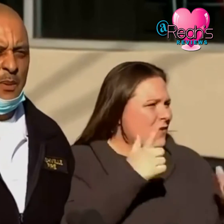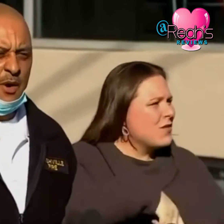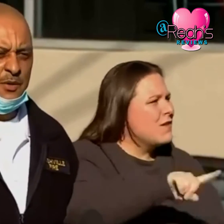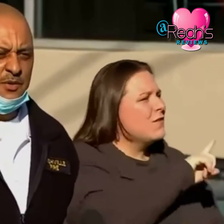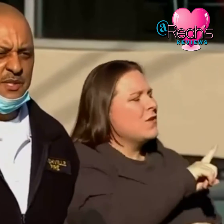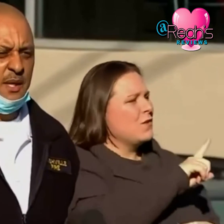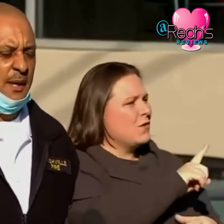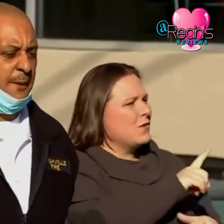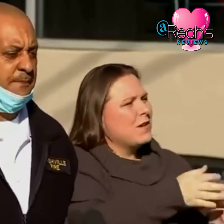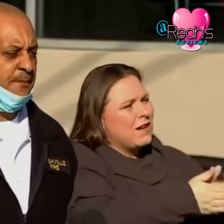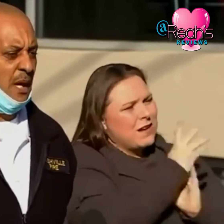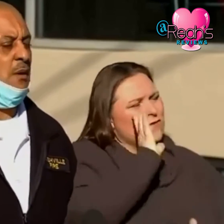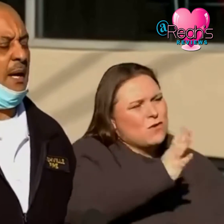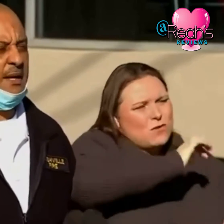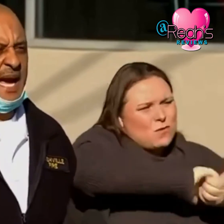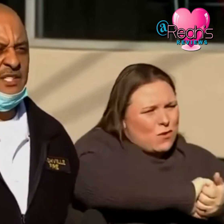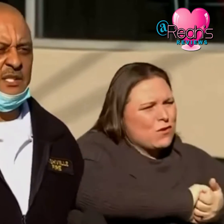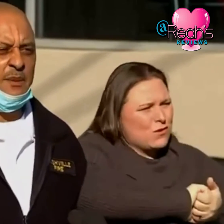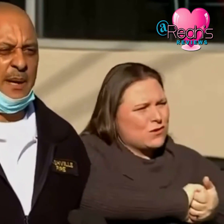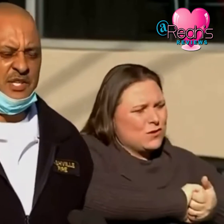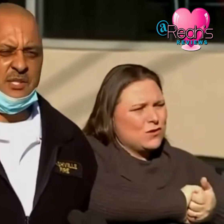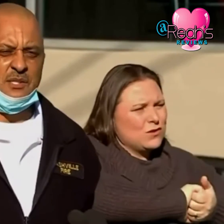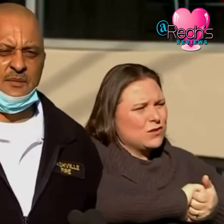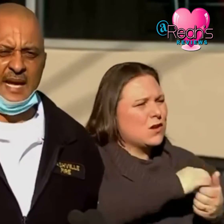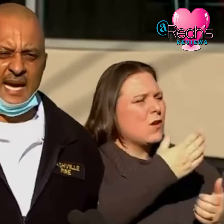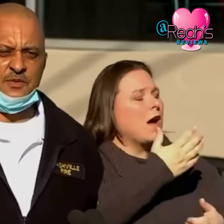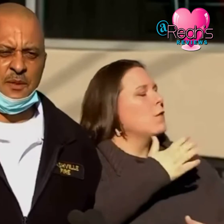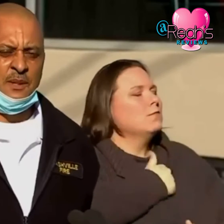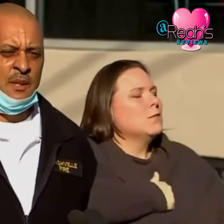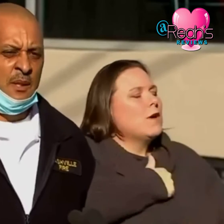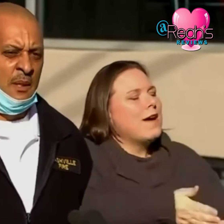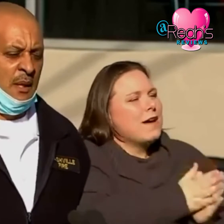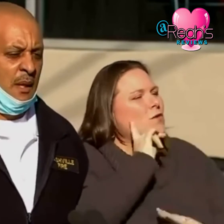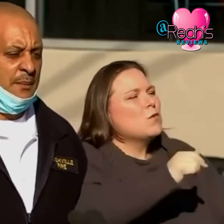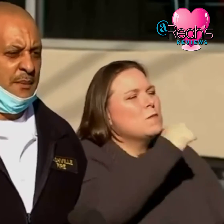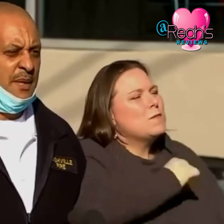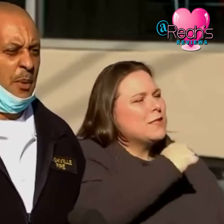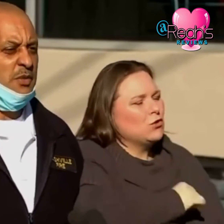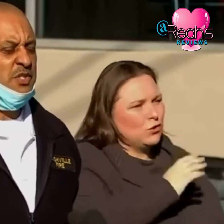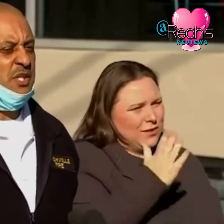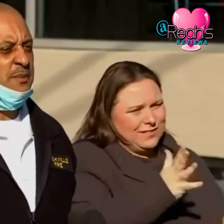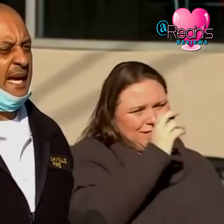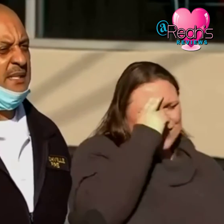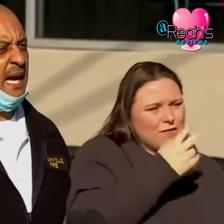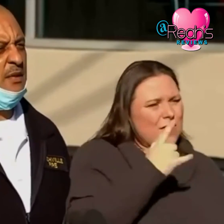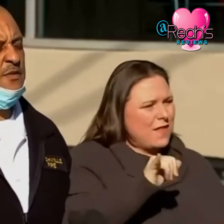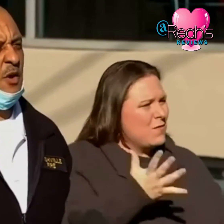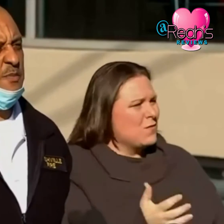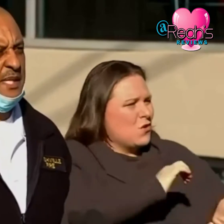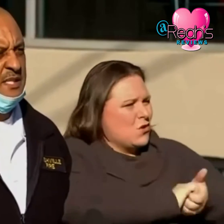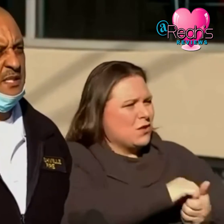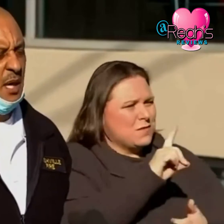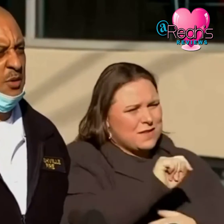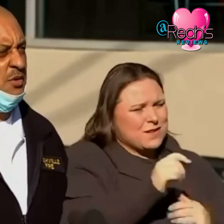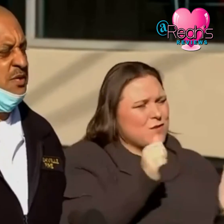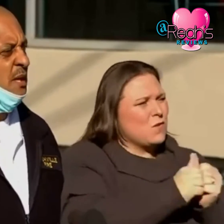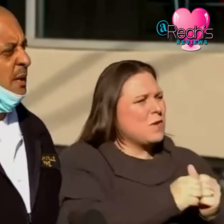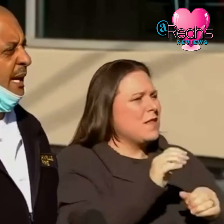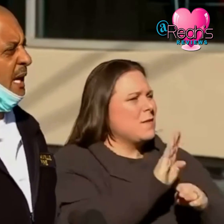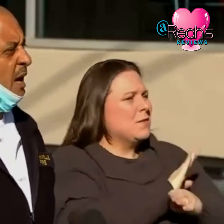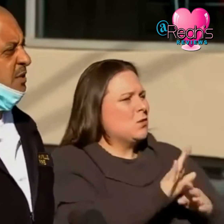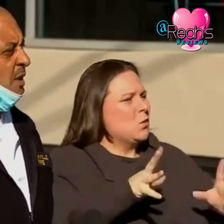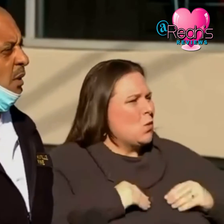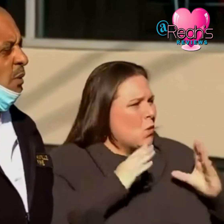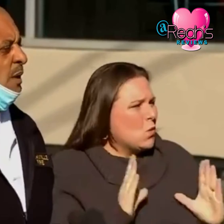the partners um actually the patients of nashville the partnership downtown as far as business owners